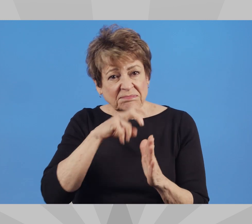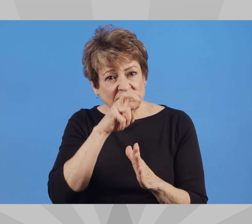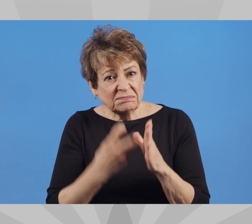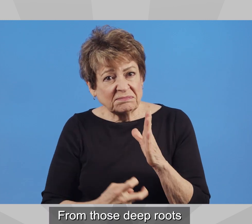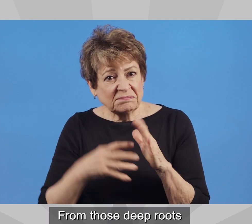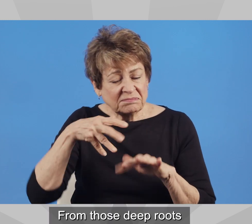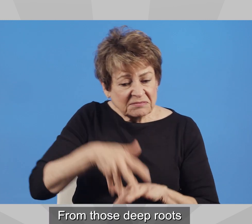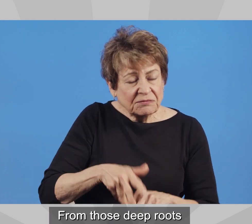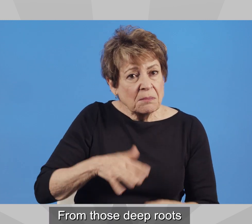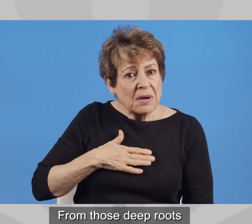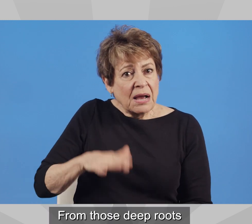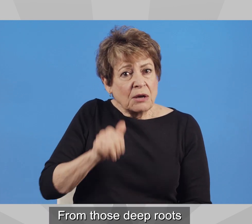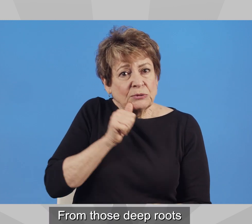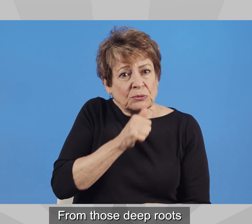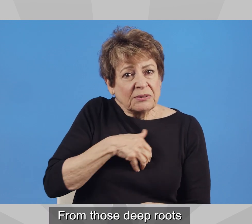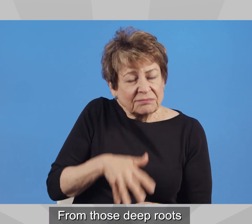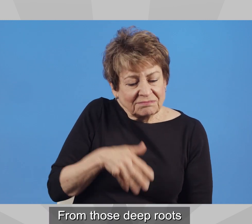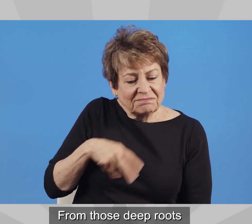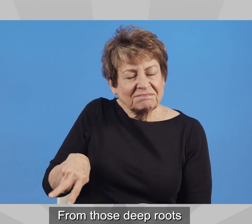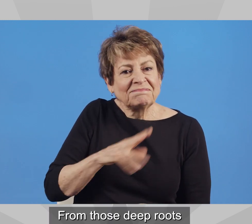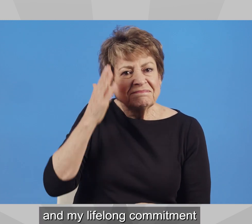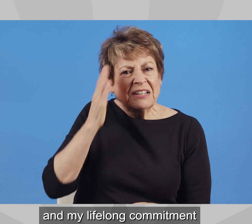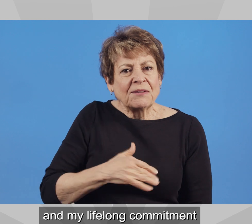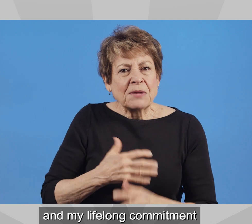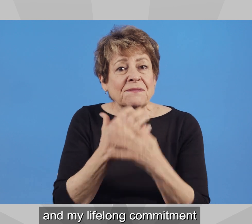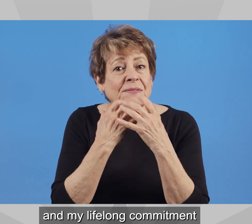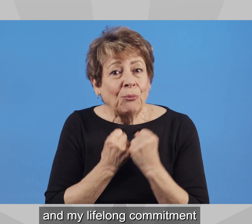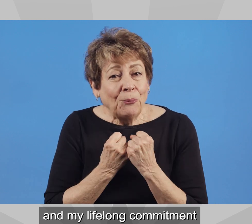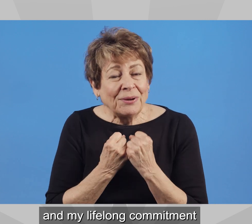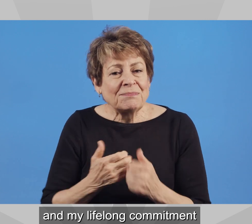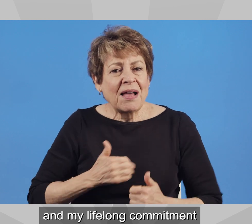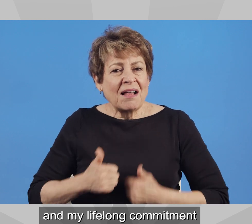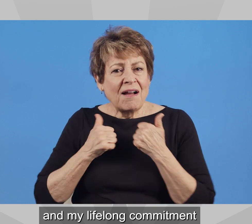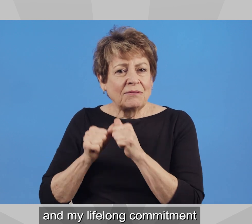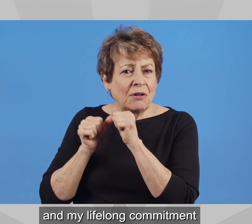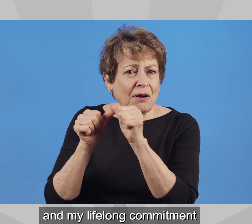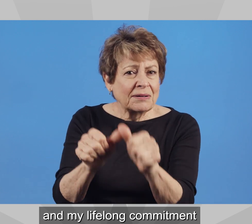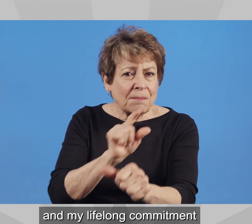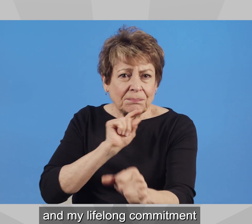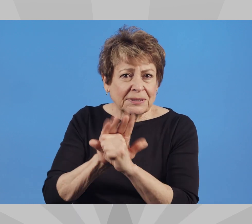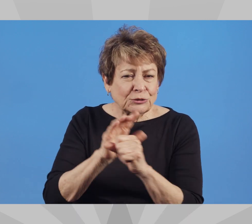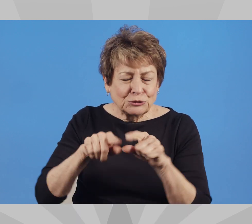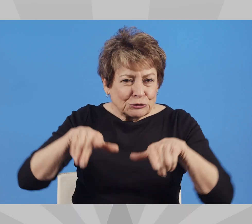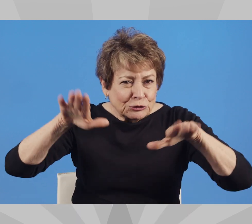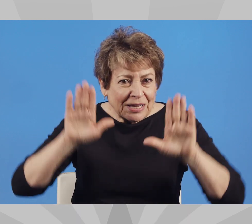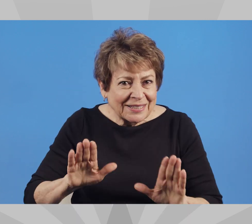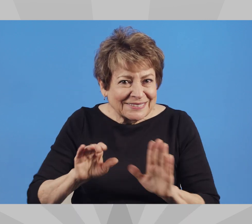From those deep roots come my Arizona values and my lifelong commitment to our great state.